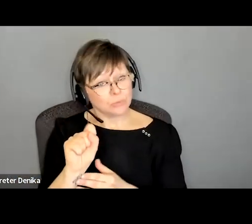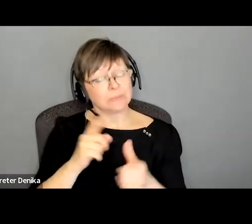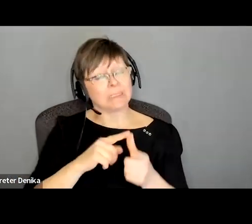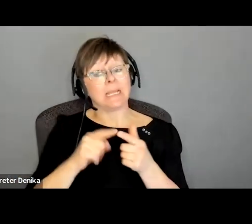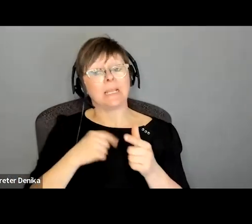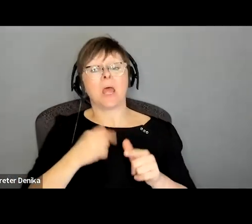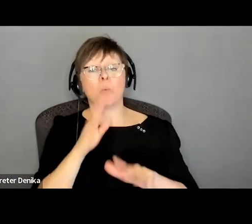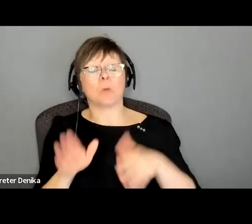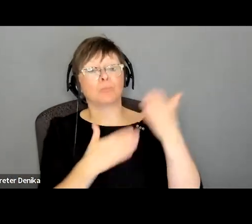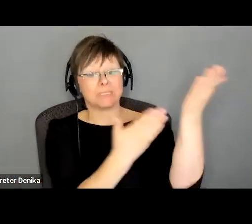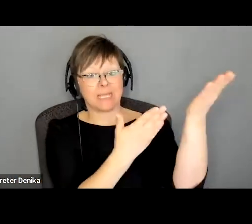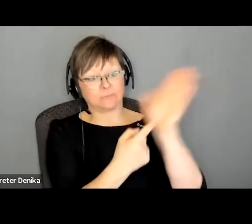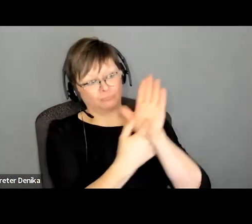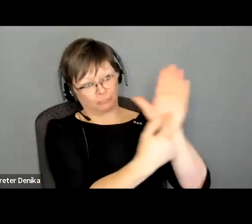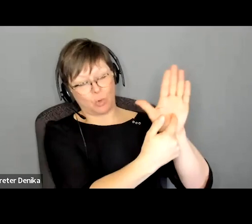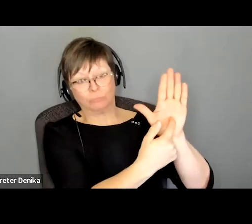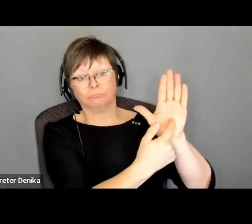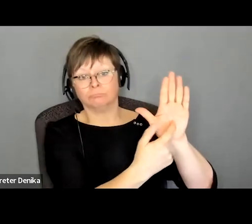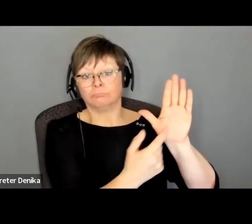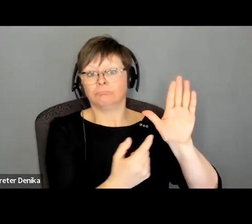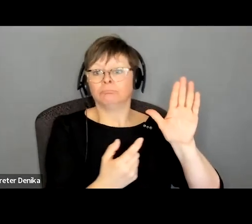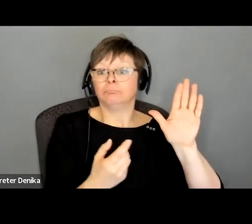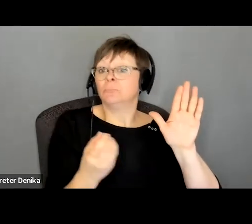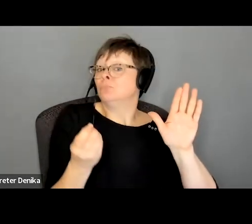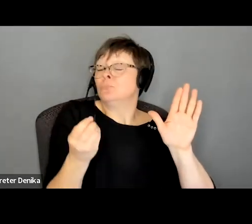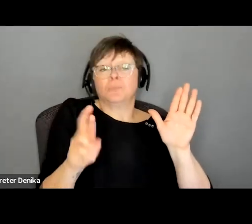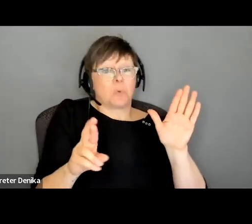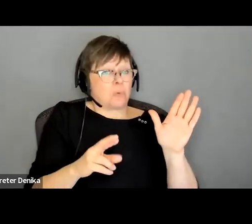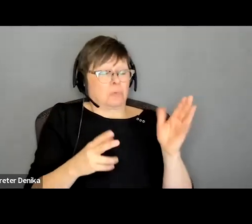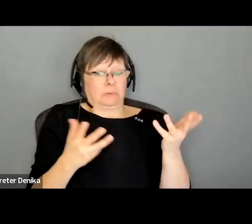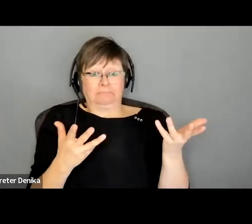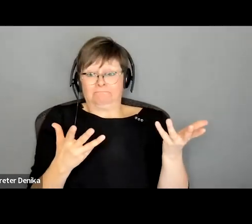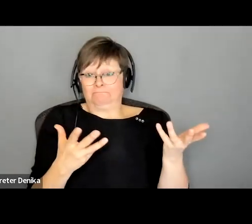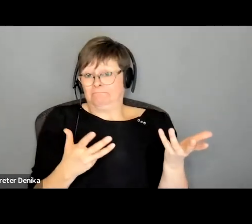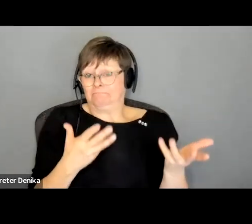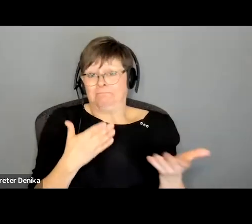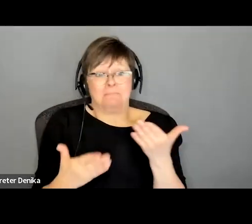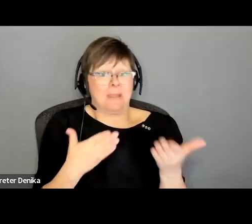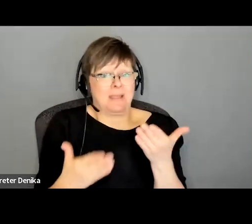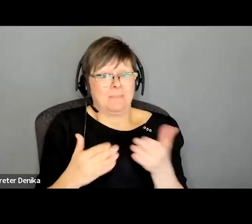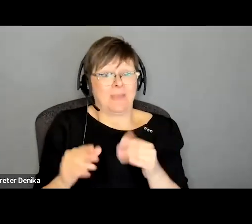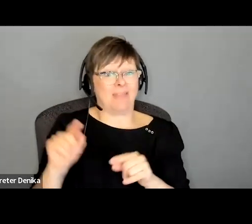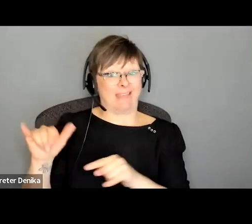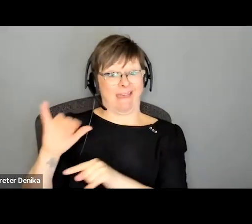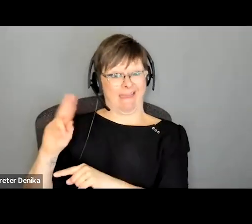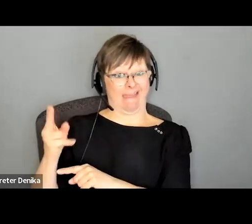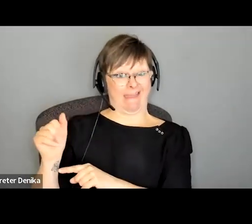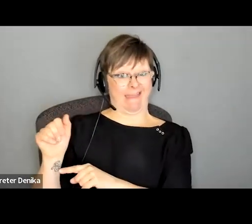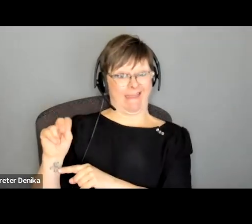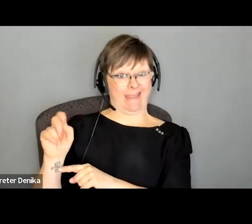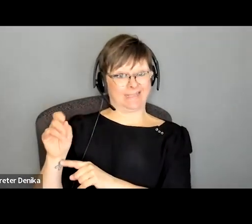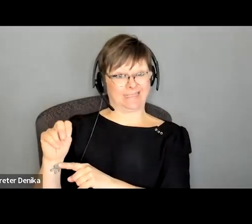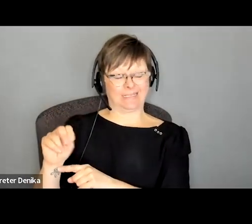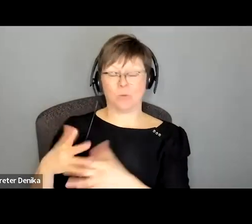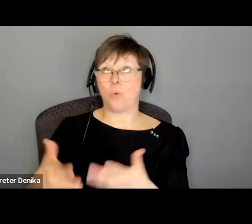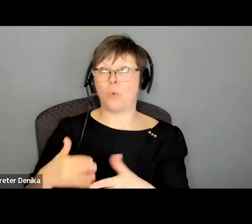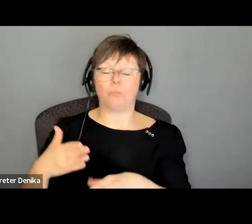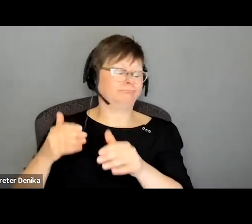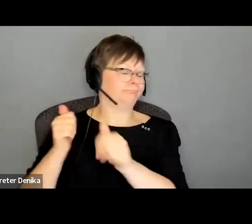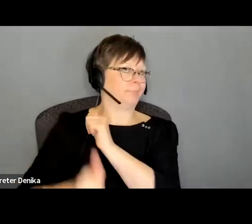or you know i could watch a thousand or like dear van hansen was well over 1700 tapes and from that